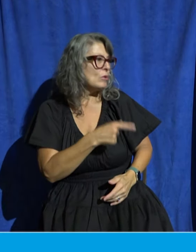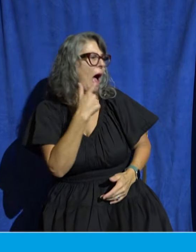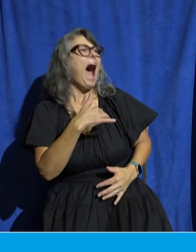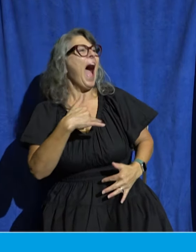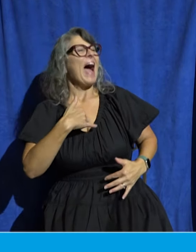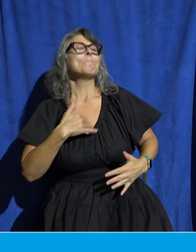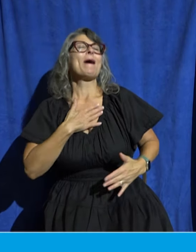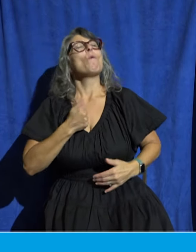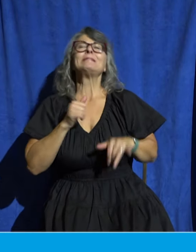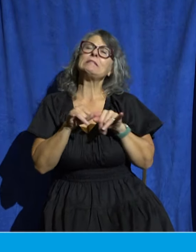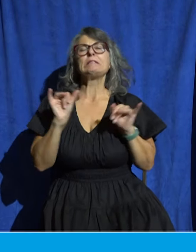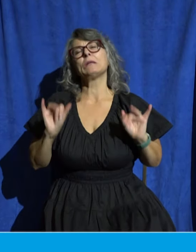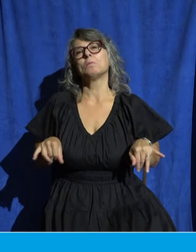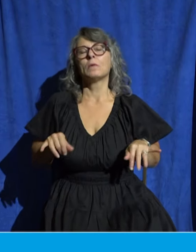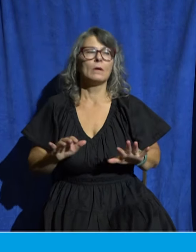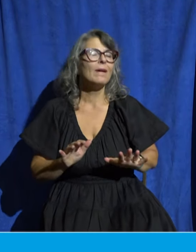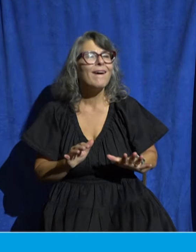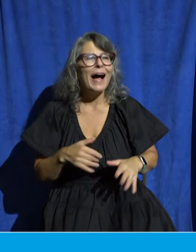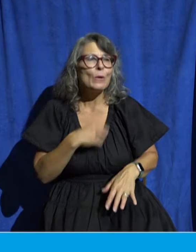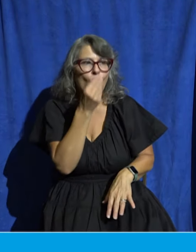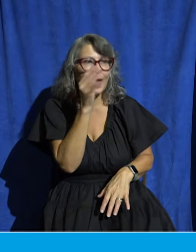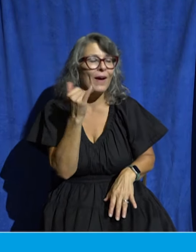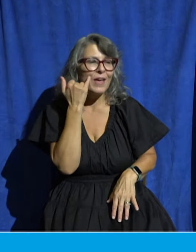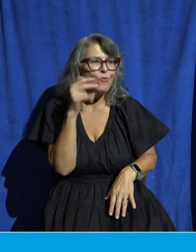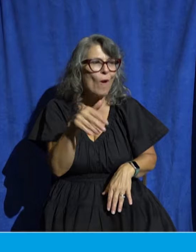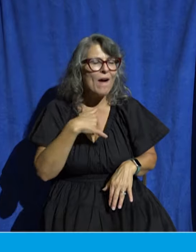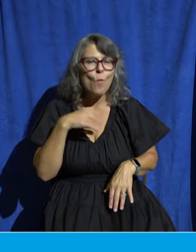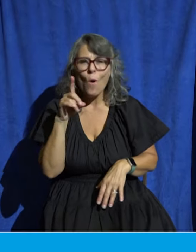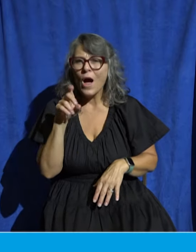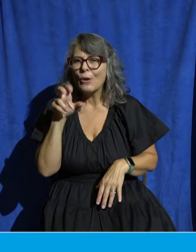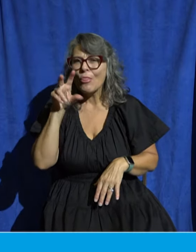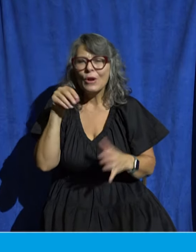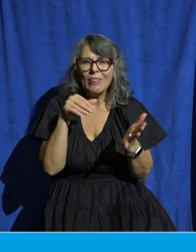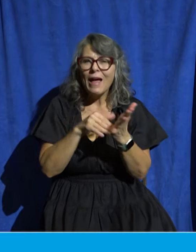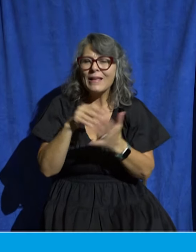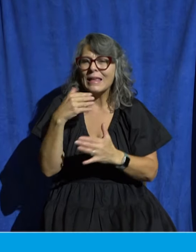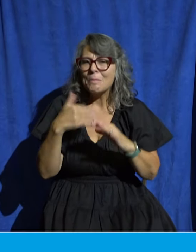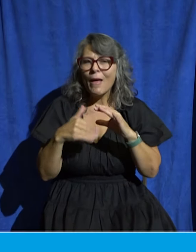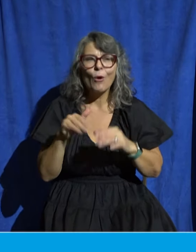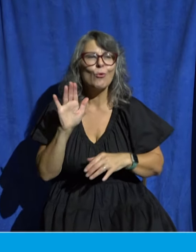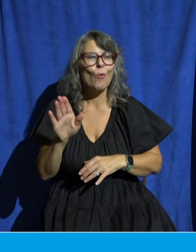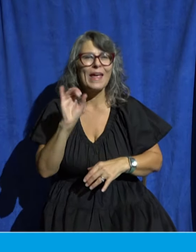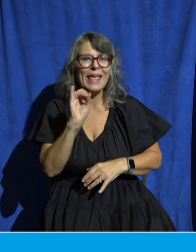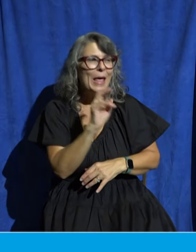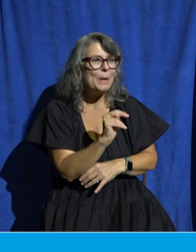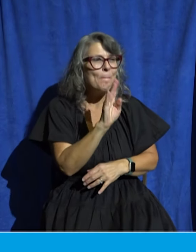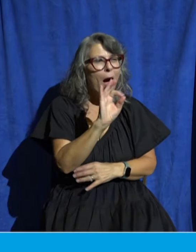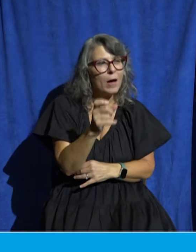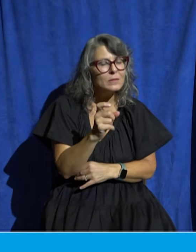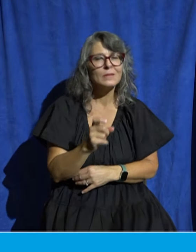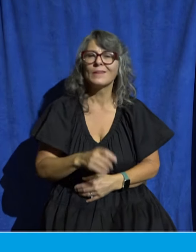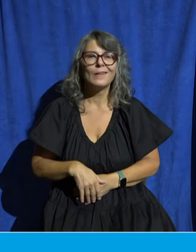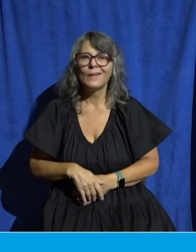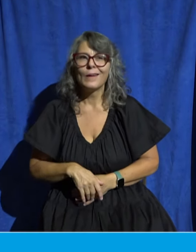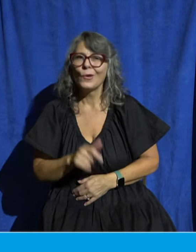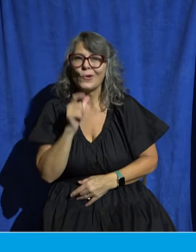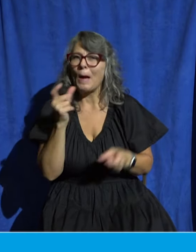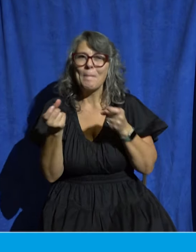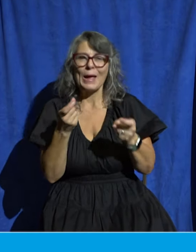,000 emails in your inbox, things are falling through the cracks. Archive those things. You can still hold on to them. You just don't have to see them all in that one spot.